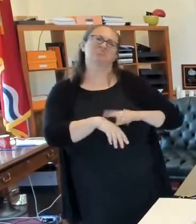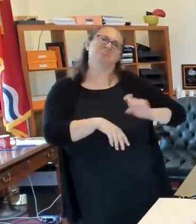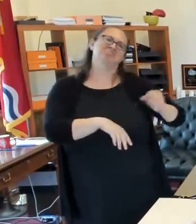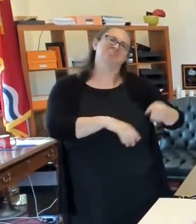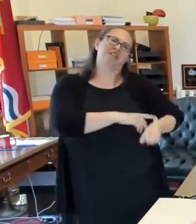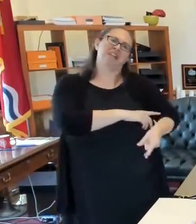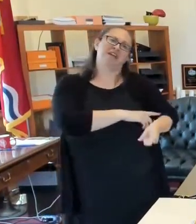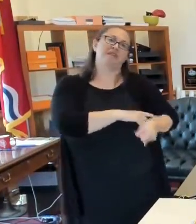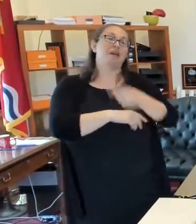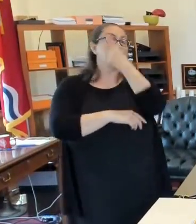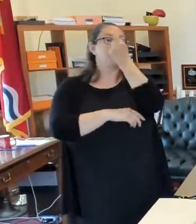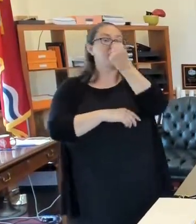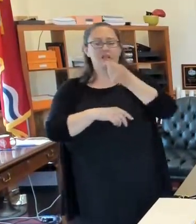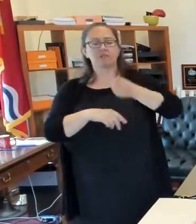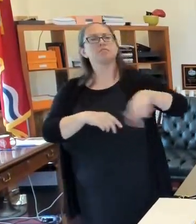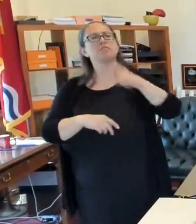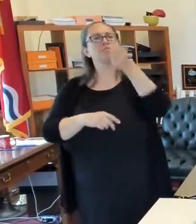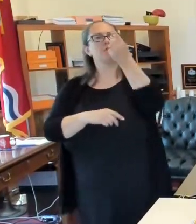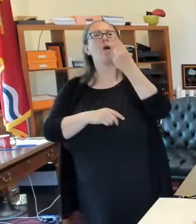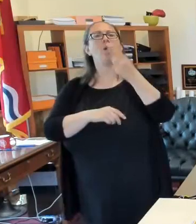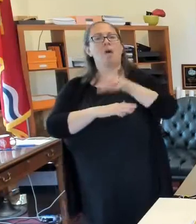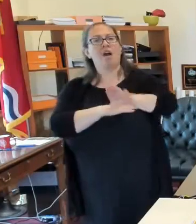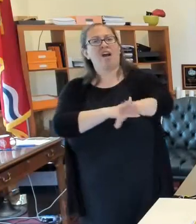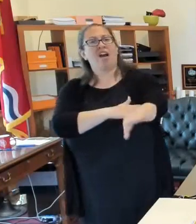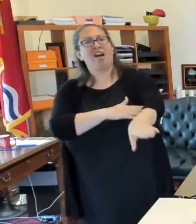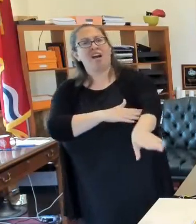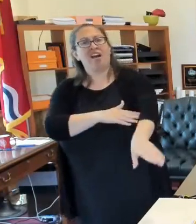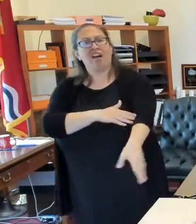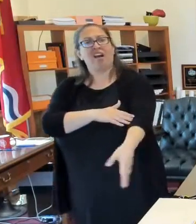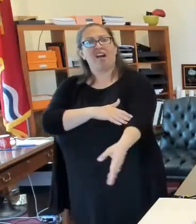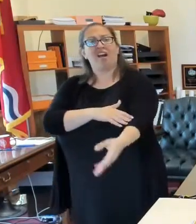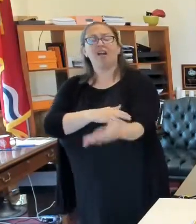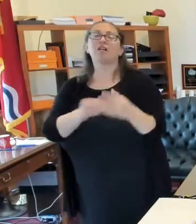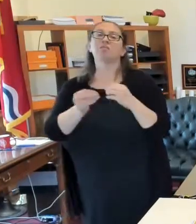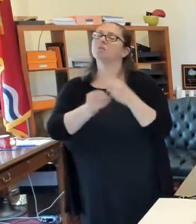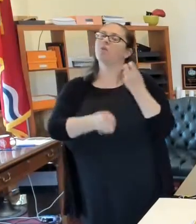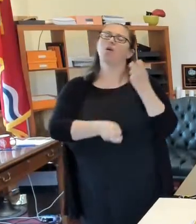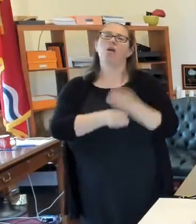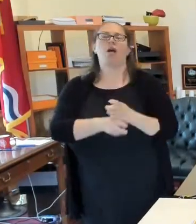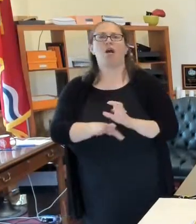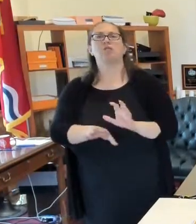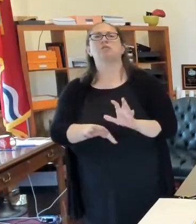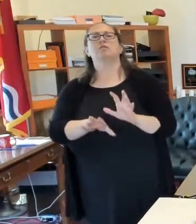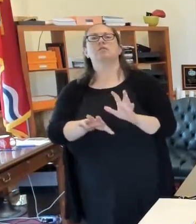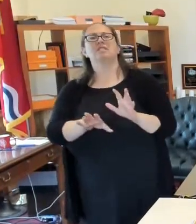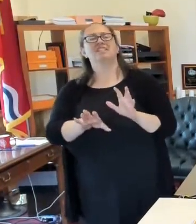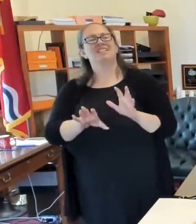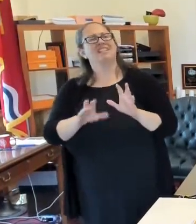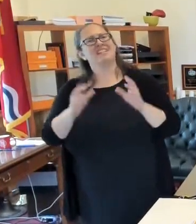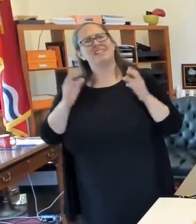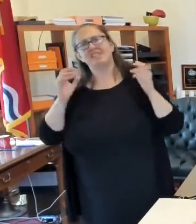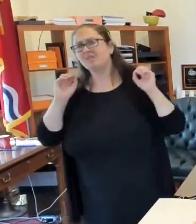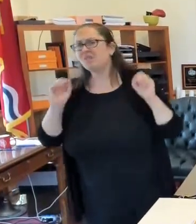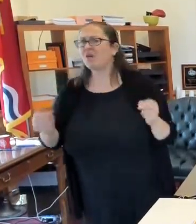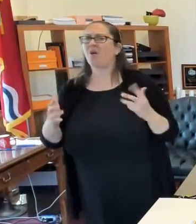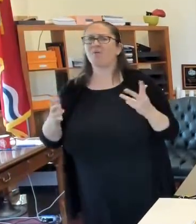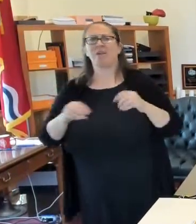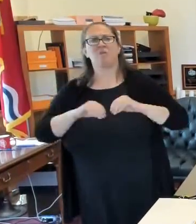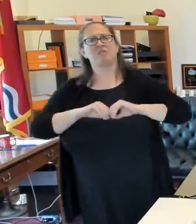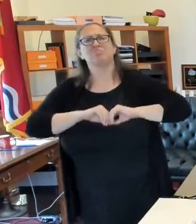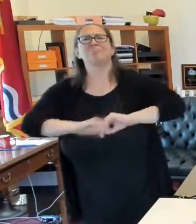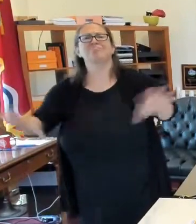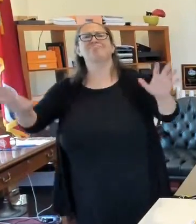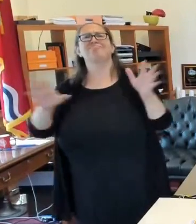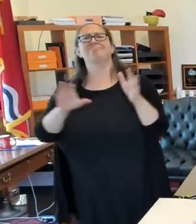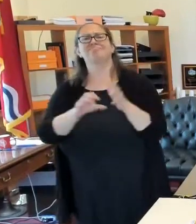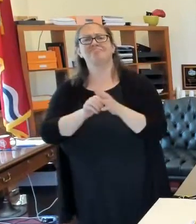gets, the harder it is. And, um, nobody wants to be, uh, nobody wants to spread this. And, uh,